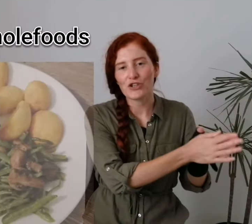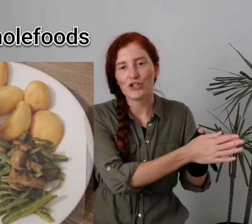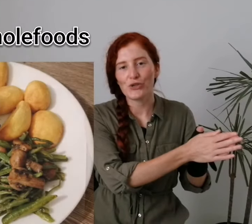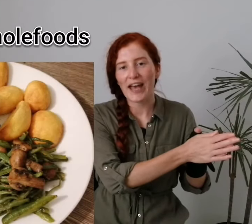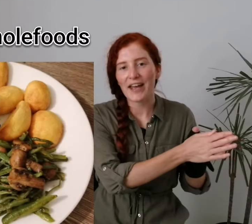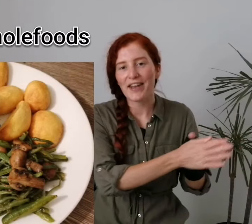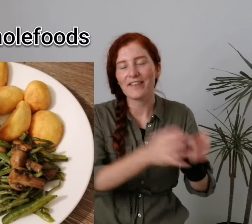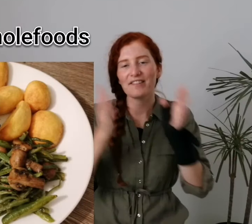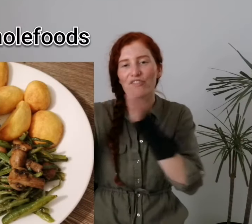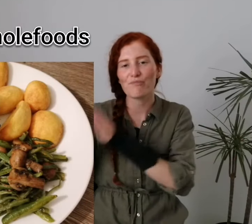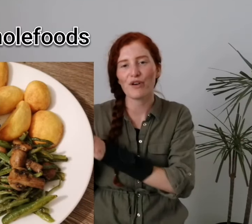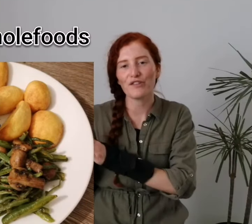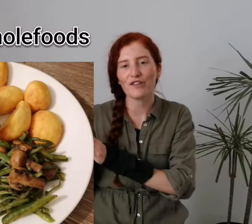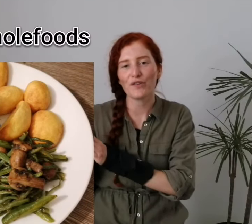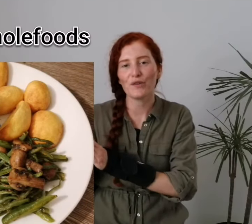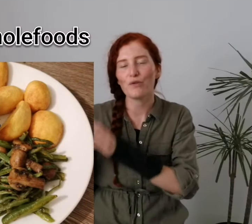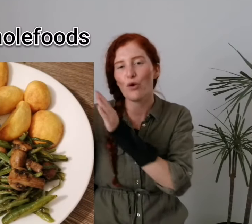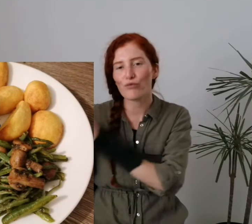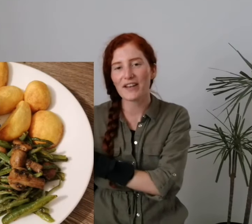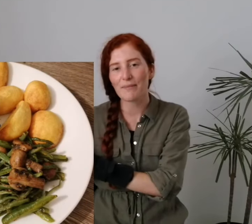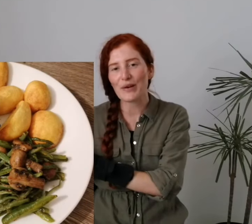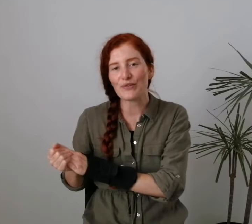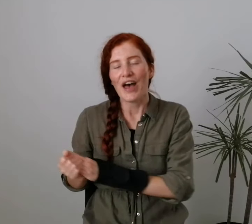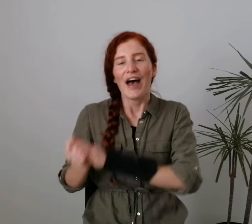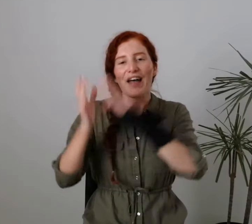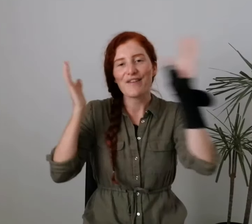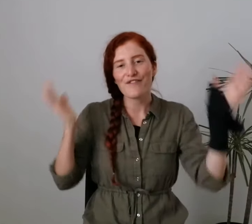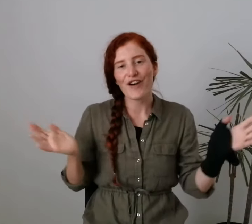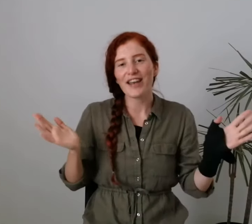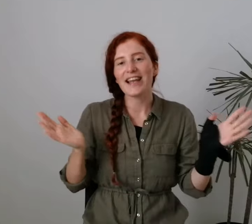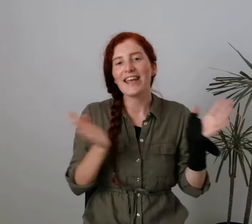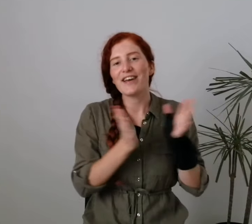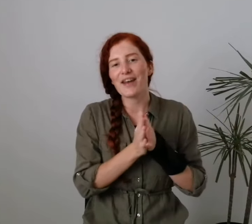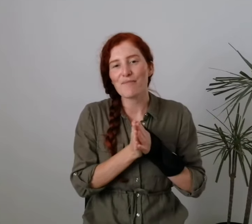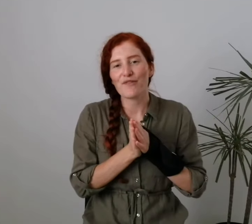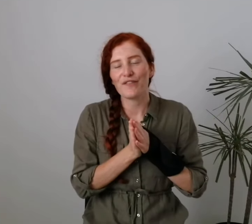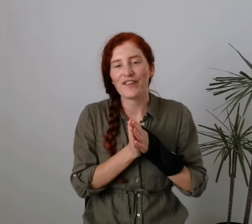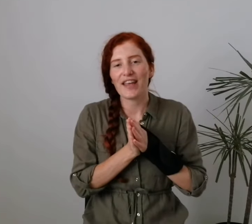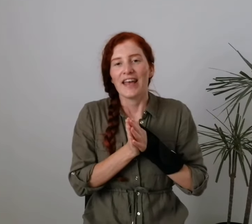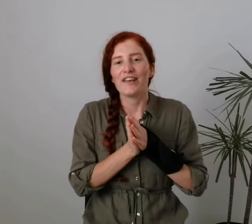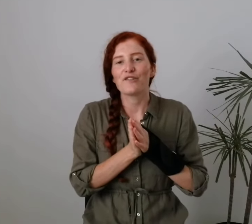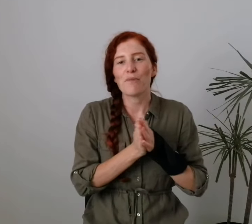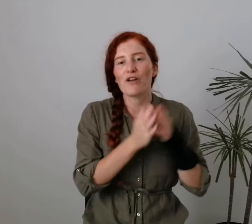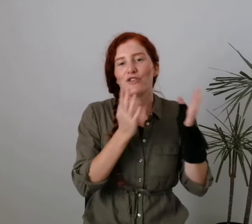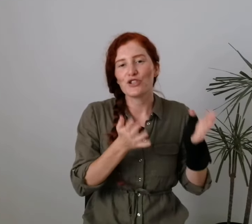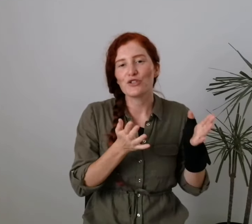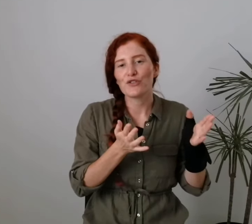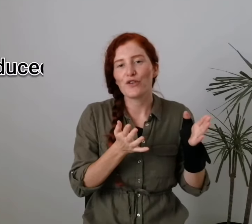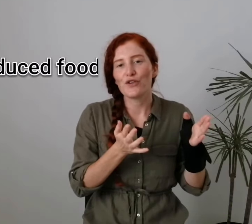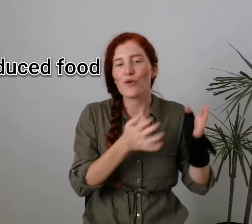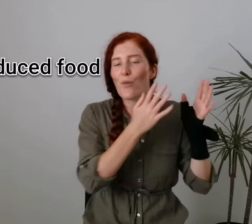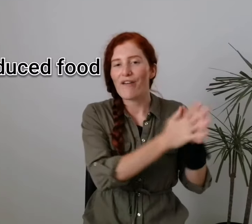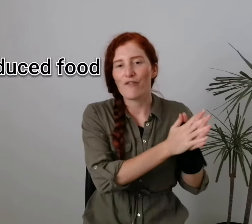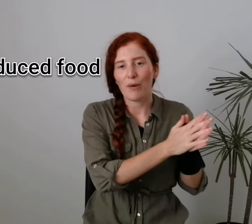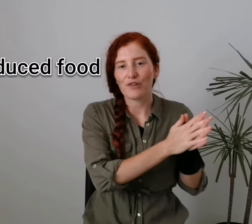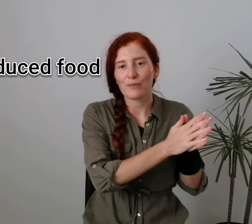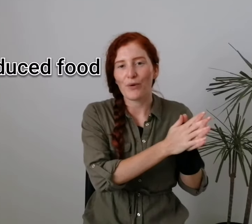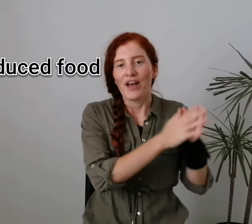much as you can instead of processed foods or ready meals. And then finally at number 50 is to buy reduced food wherever possible.